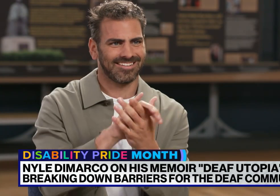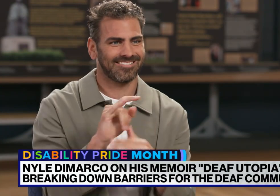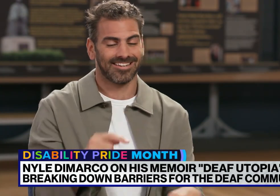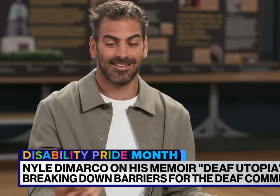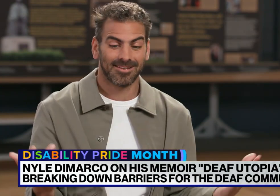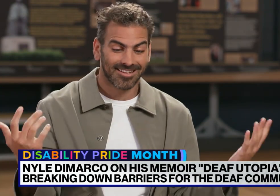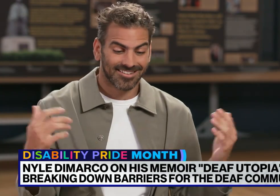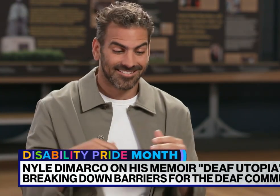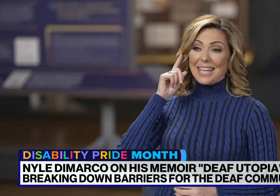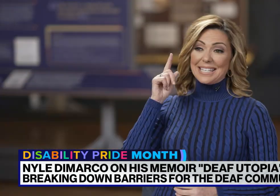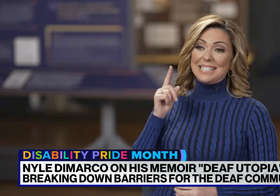impossible.